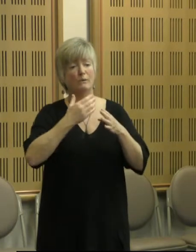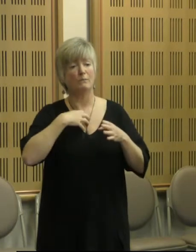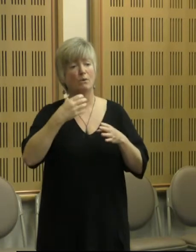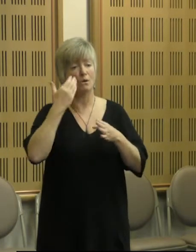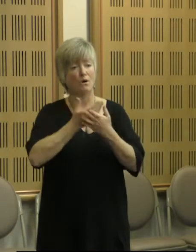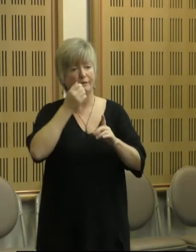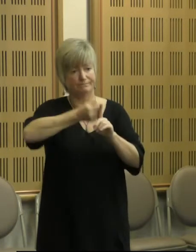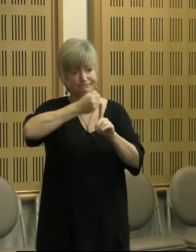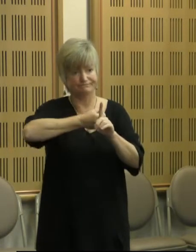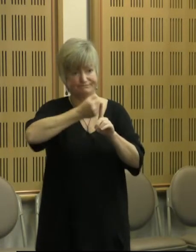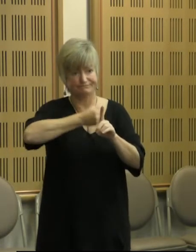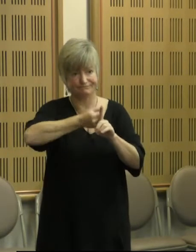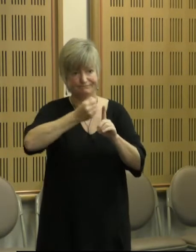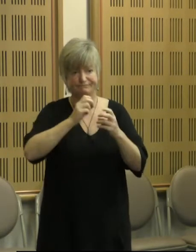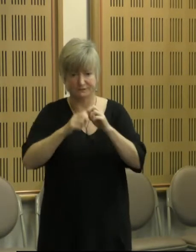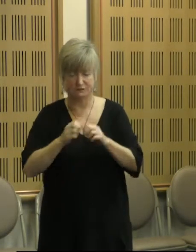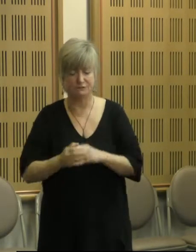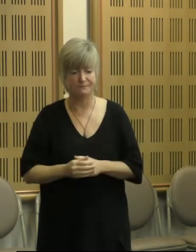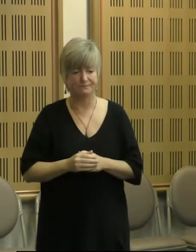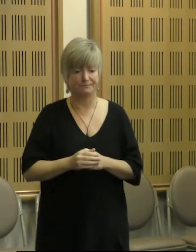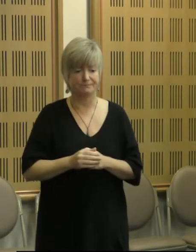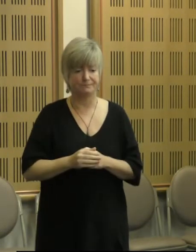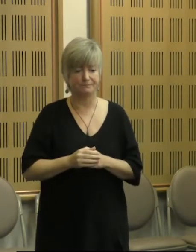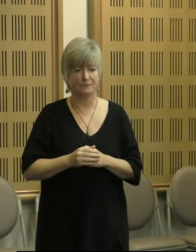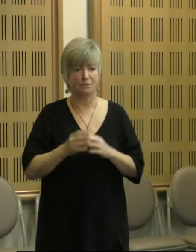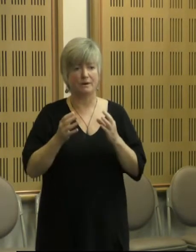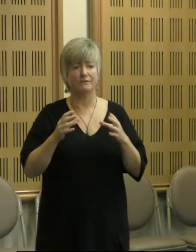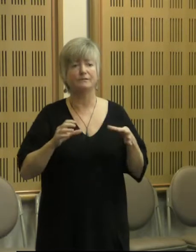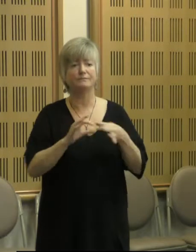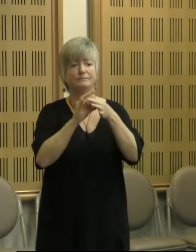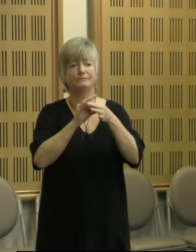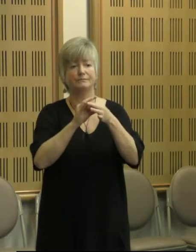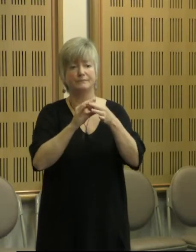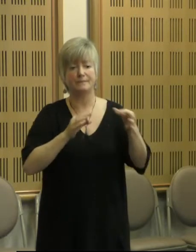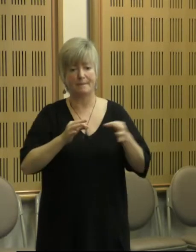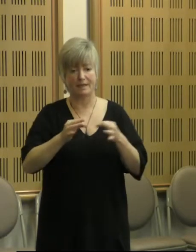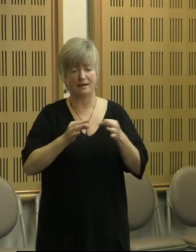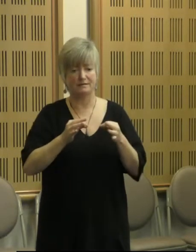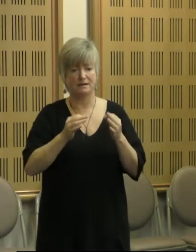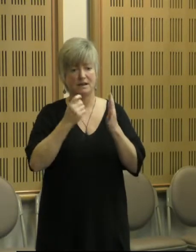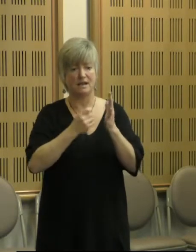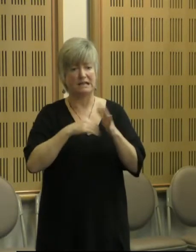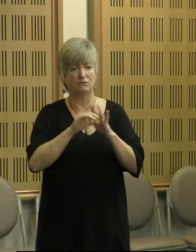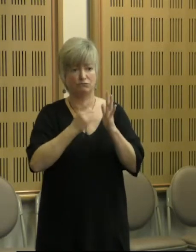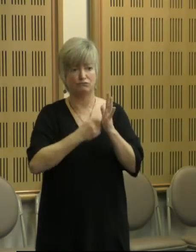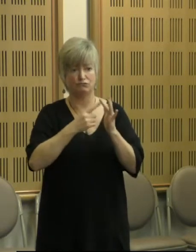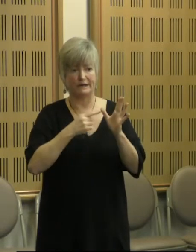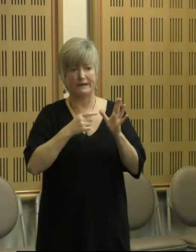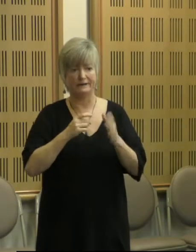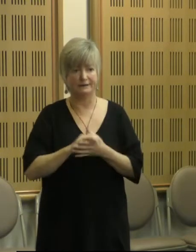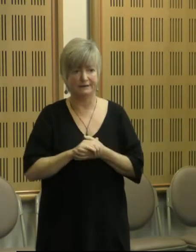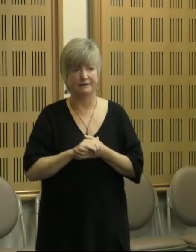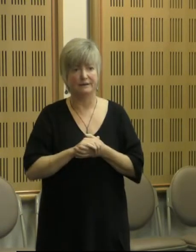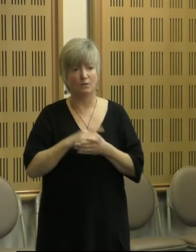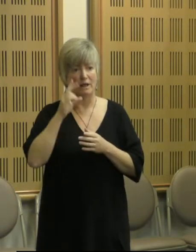our reconciliation action plan, and have established a working group within REAC to guide this process. And looking at the whole organisation